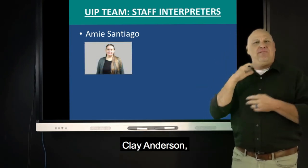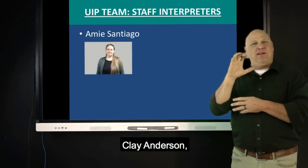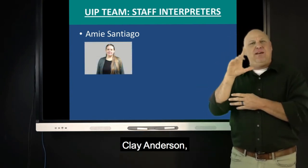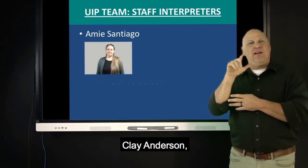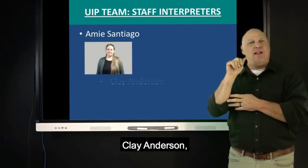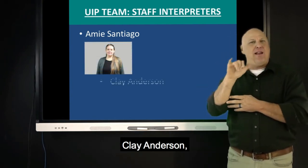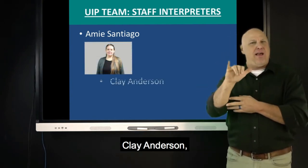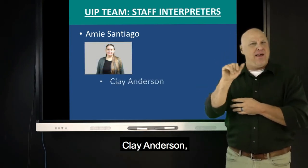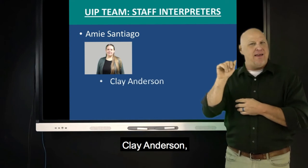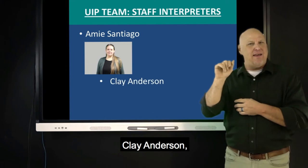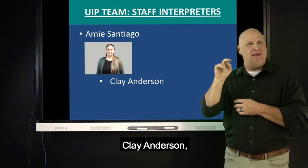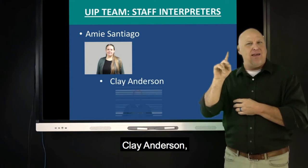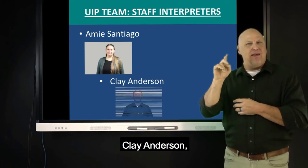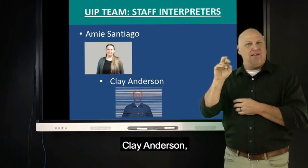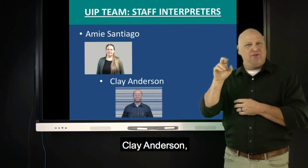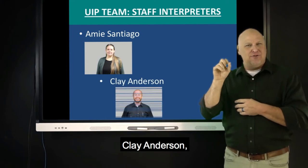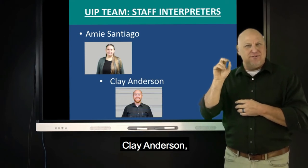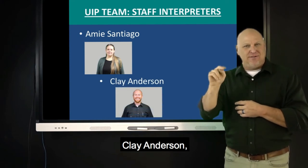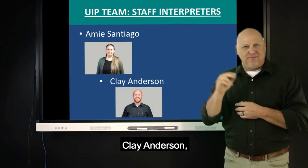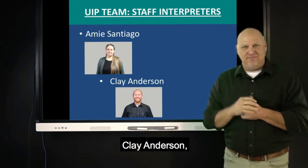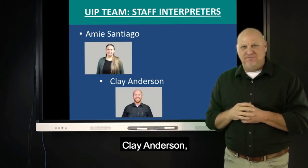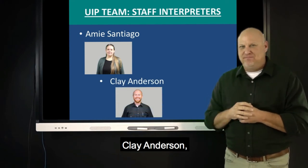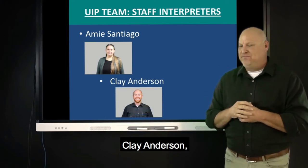We have Clay Anderson.